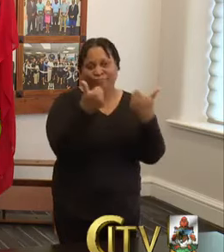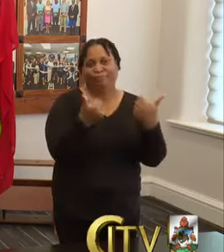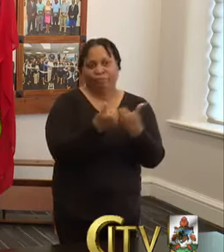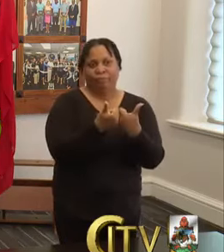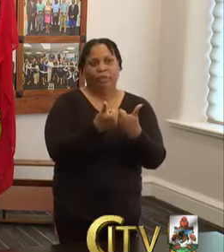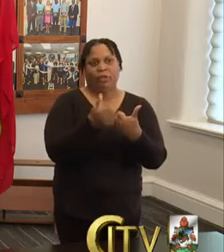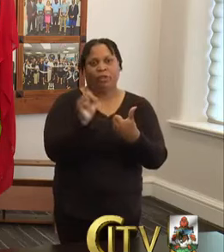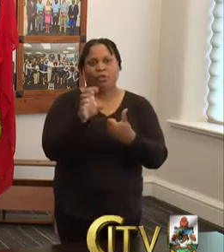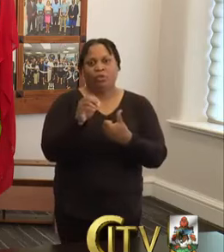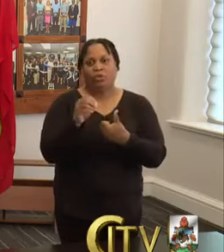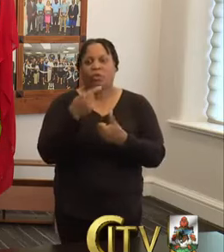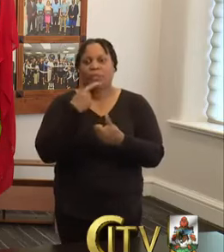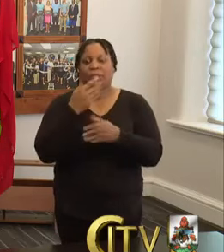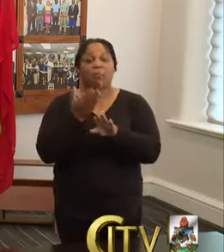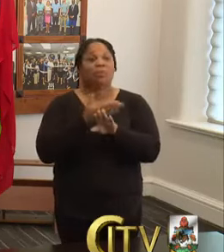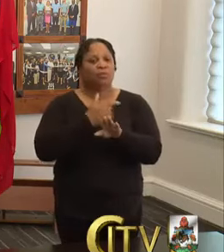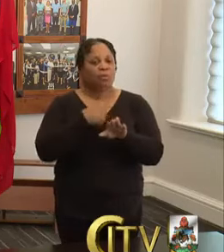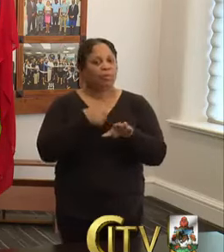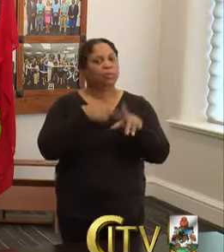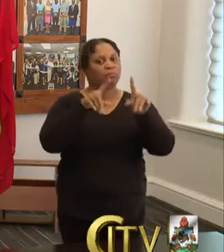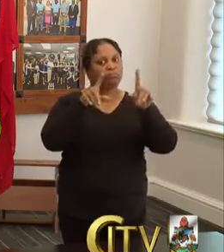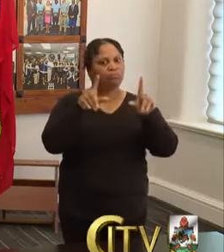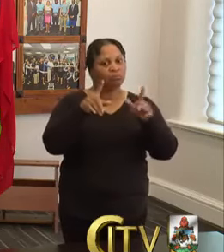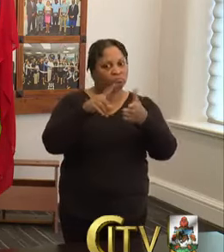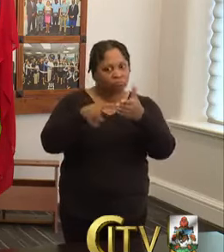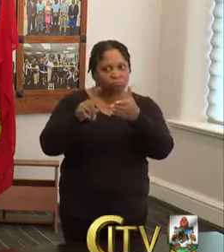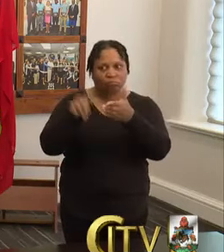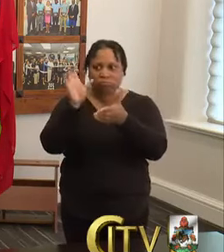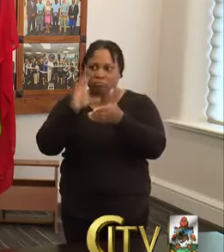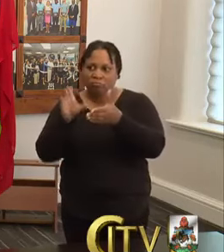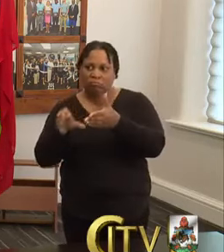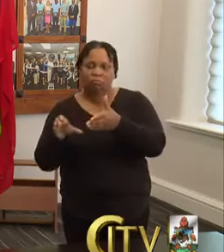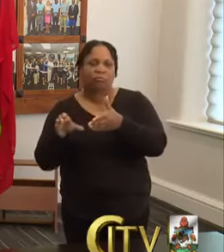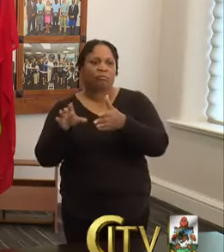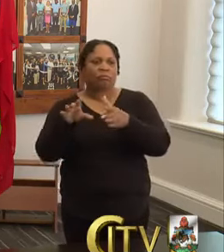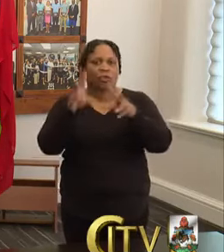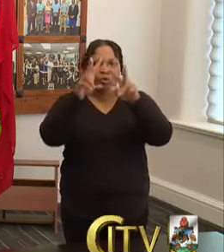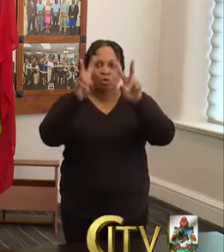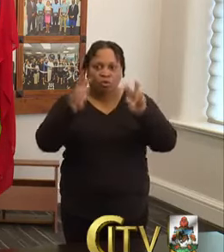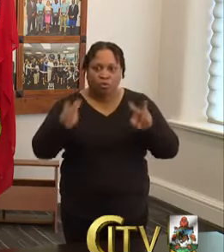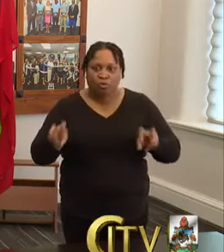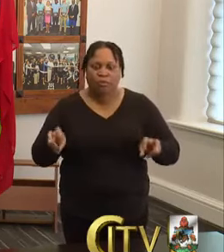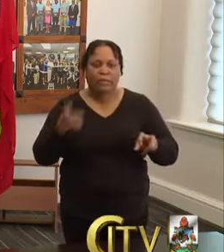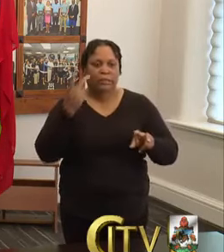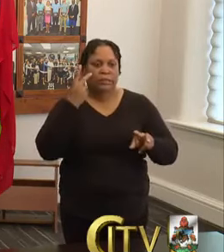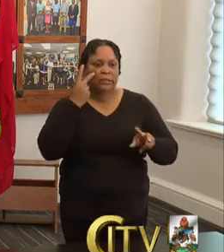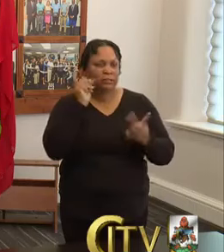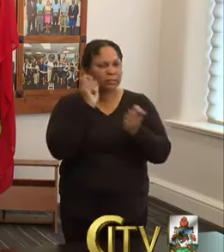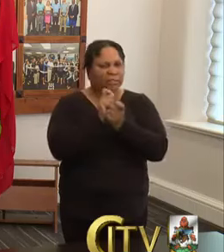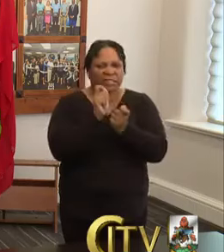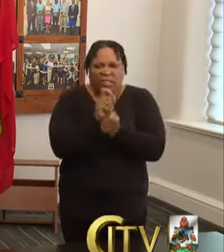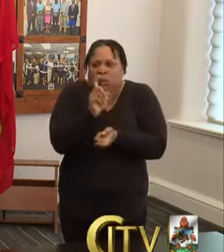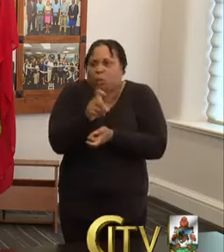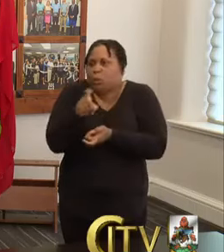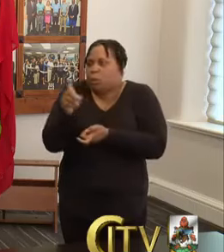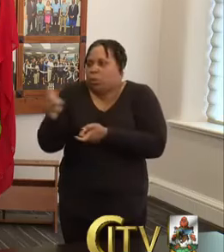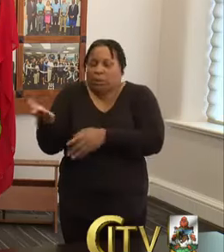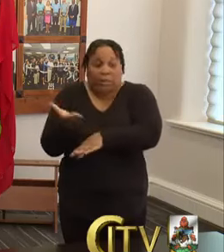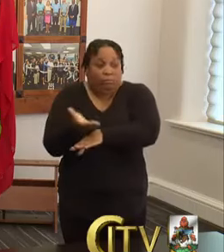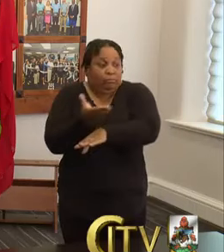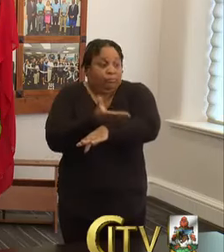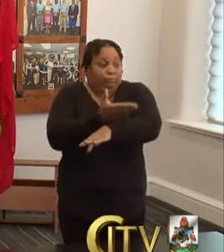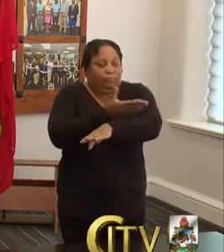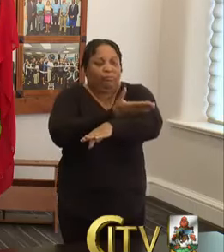I said in the statement, have conducted, this has allowed us to conduct a survey and see what exactly do we need to increase the